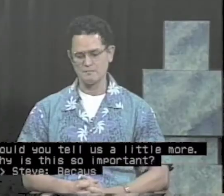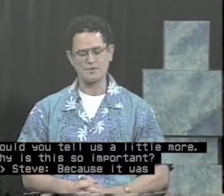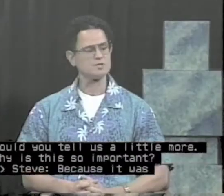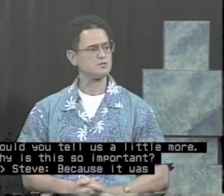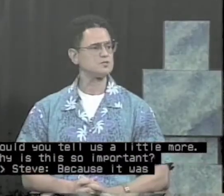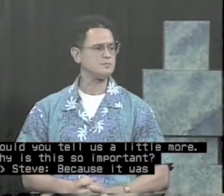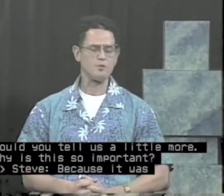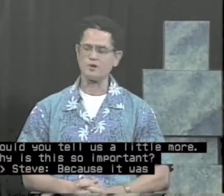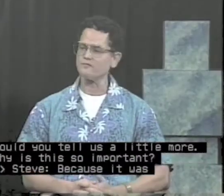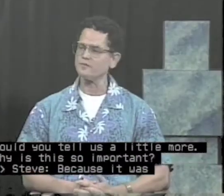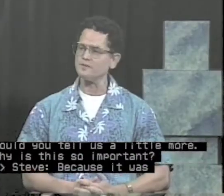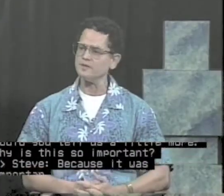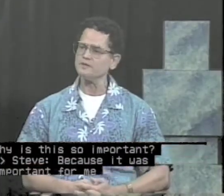Because it was important for me.